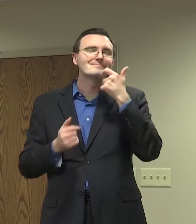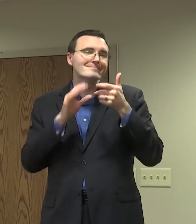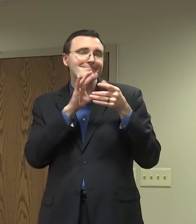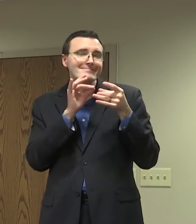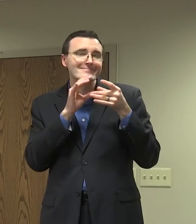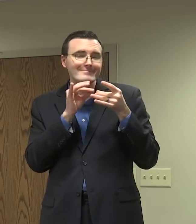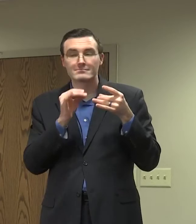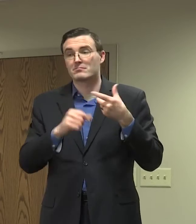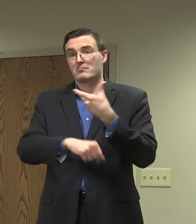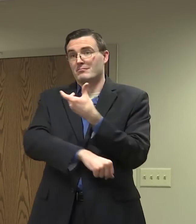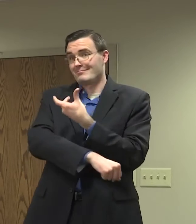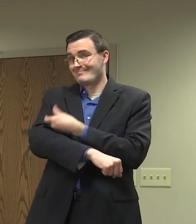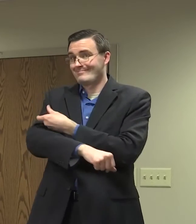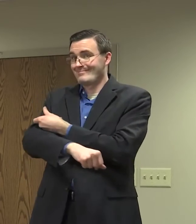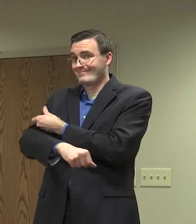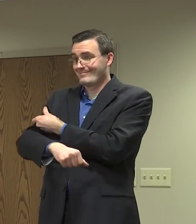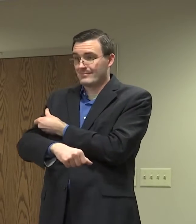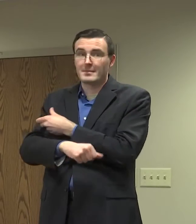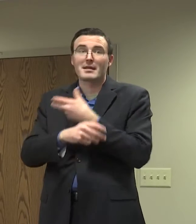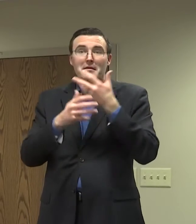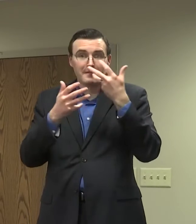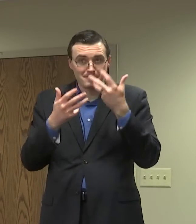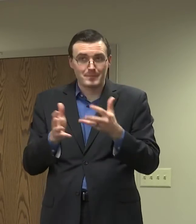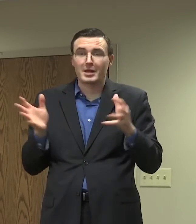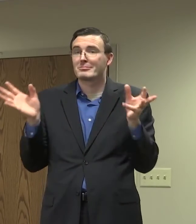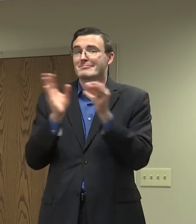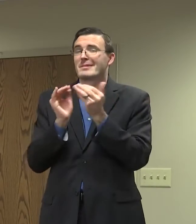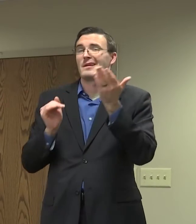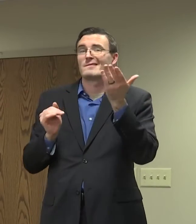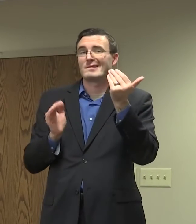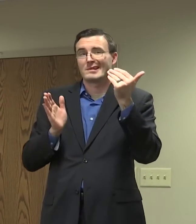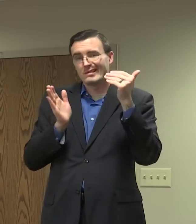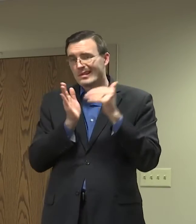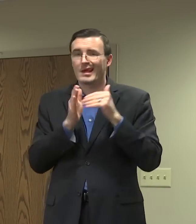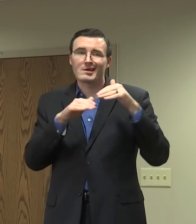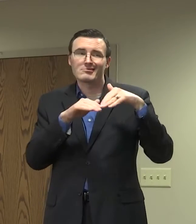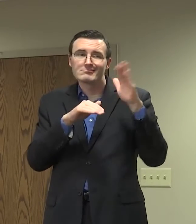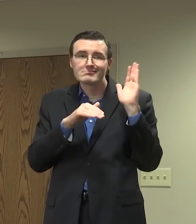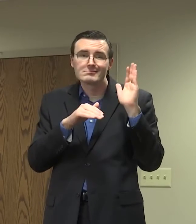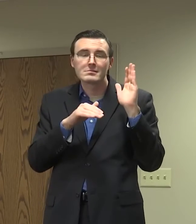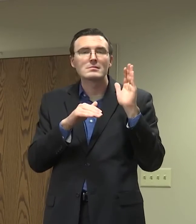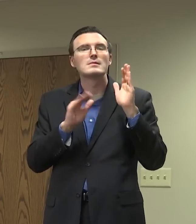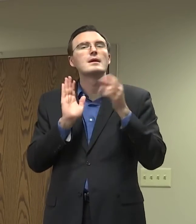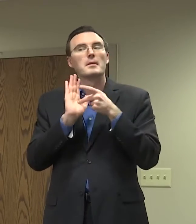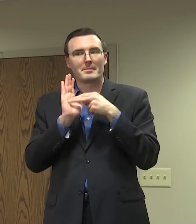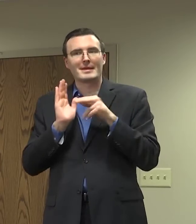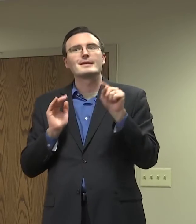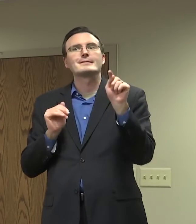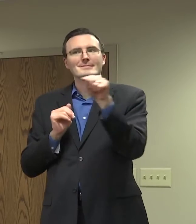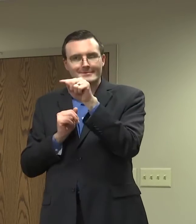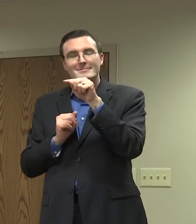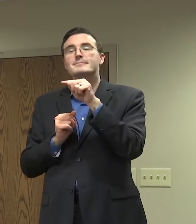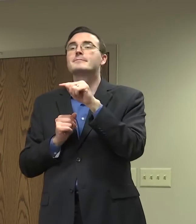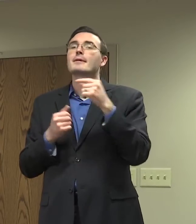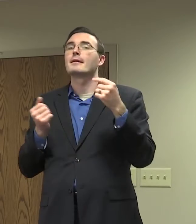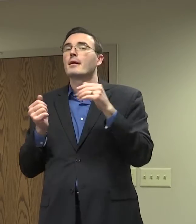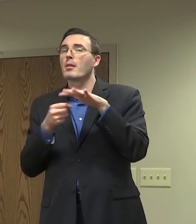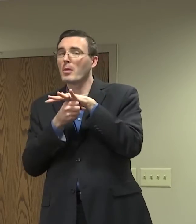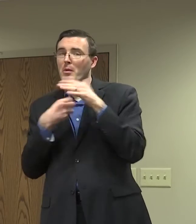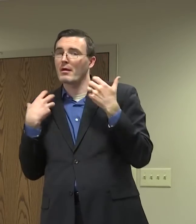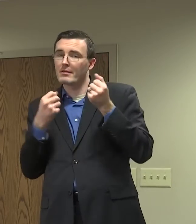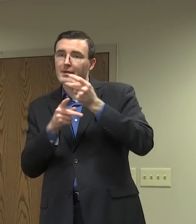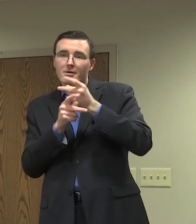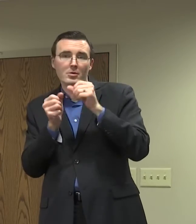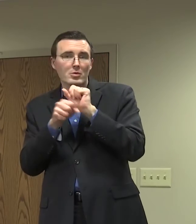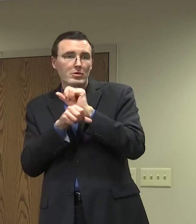vaccinations have been implemented. That includes about 10,000 of our local health care workers